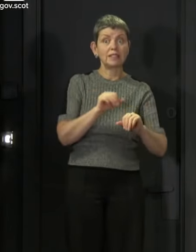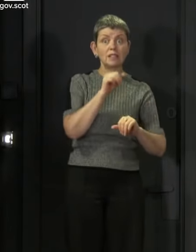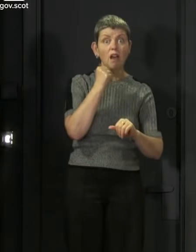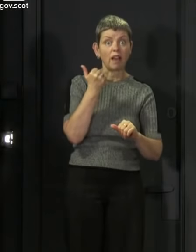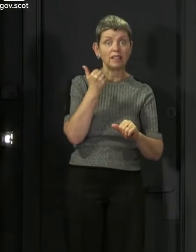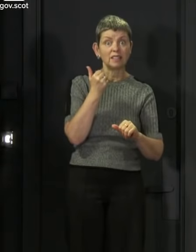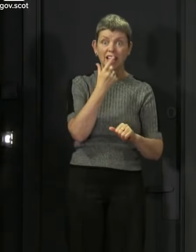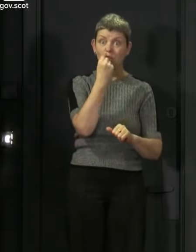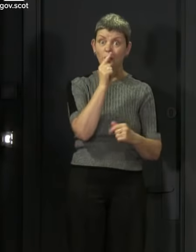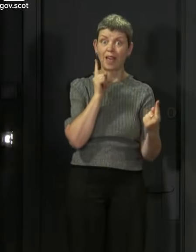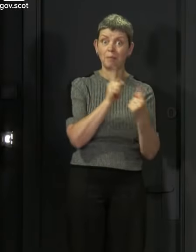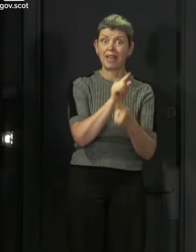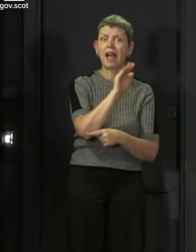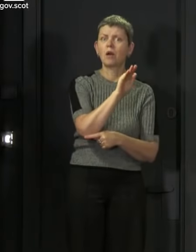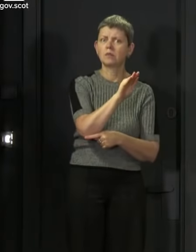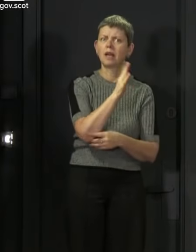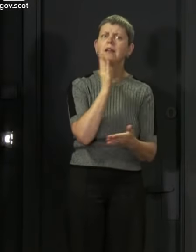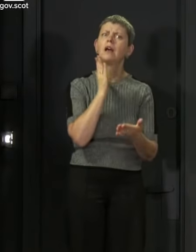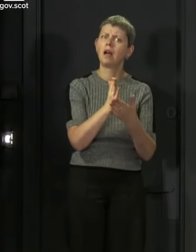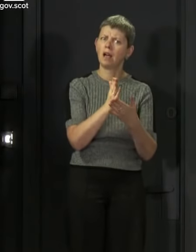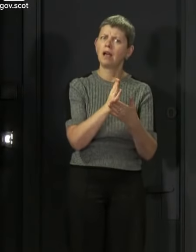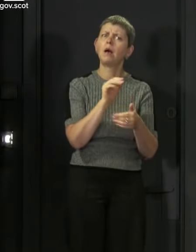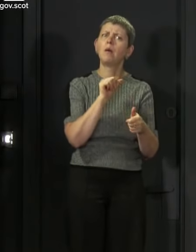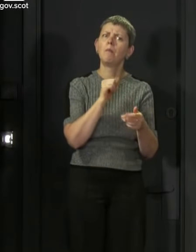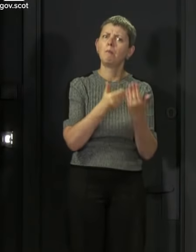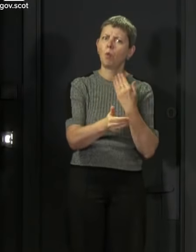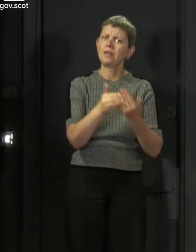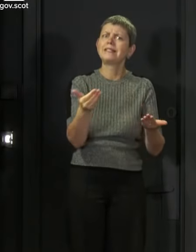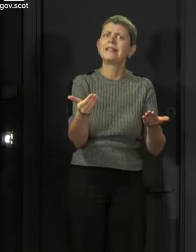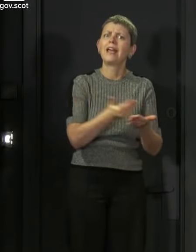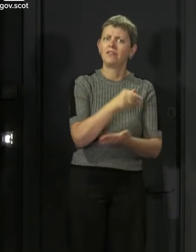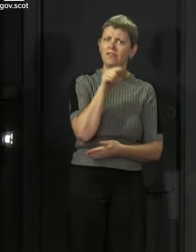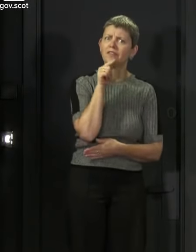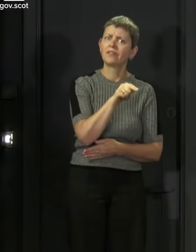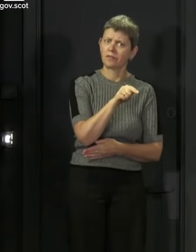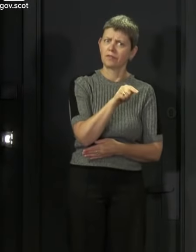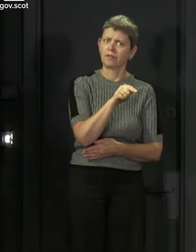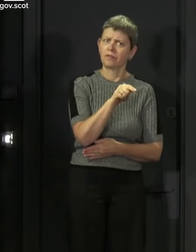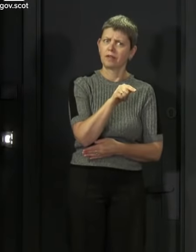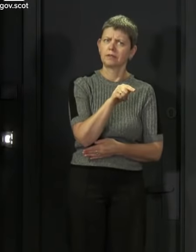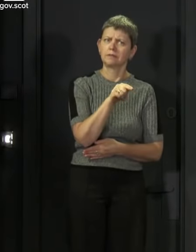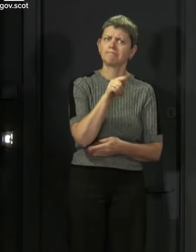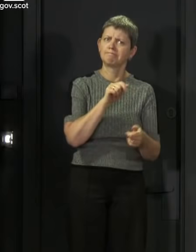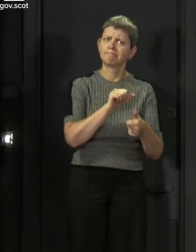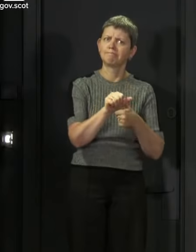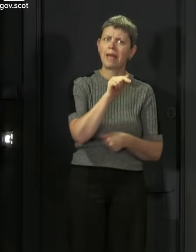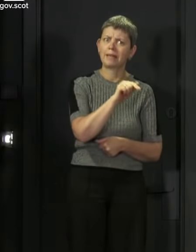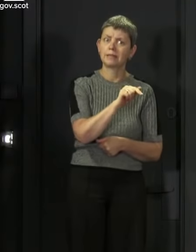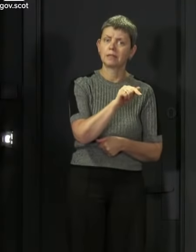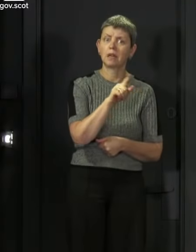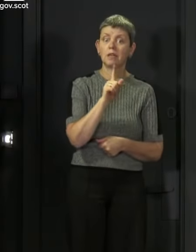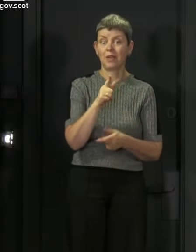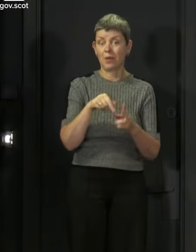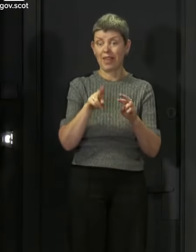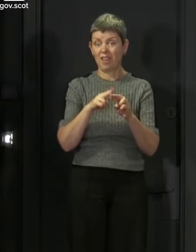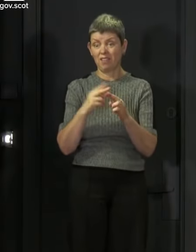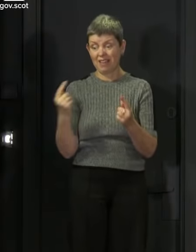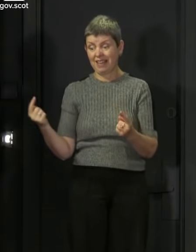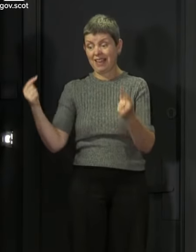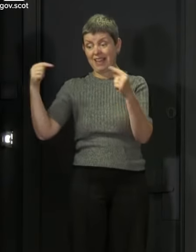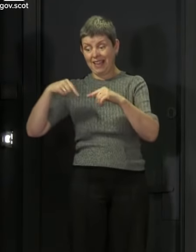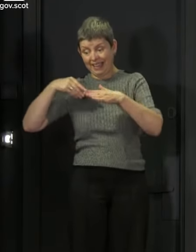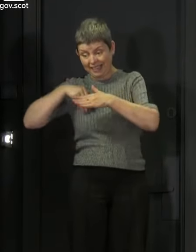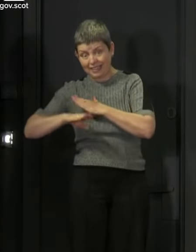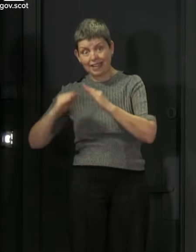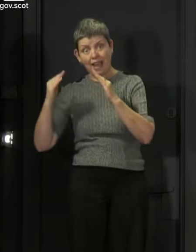don't rule that out. That is still the safest way of meeting up with friends and family. But if you do meet indoors, take care and follow all of the